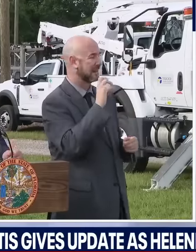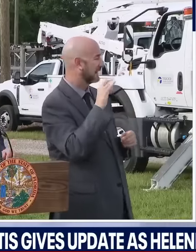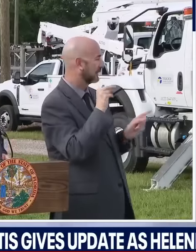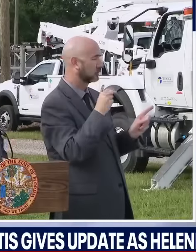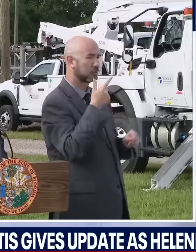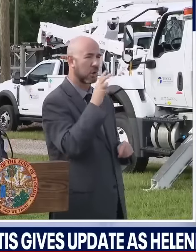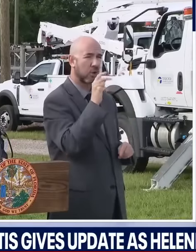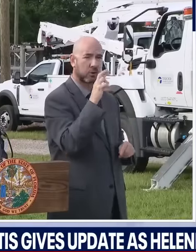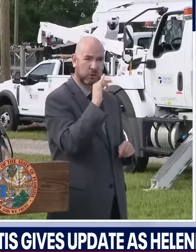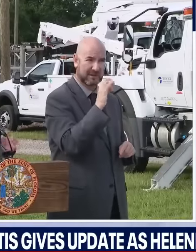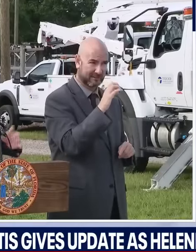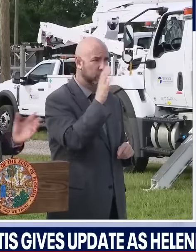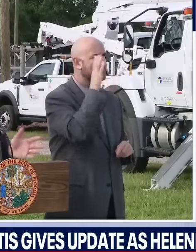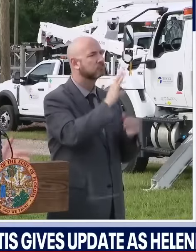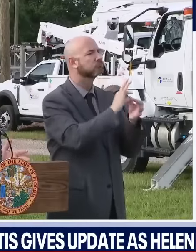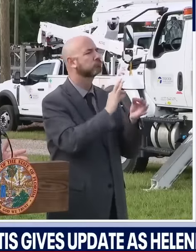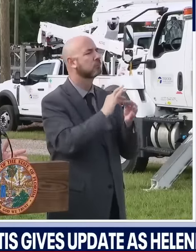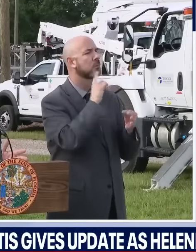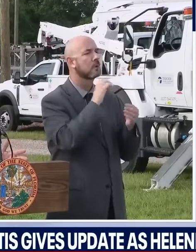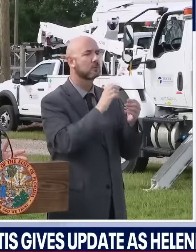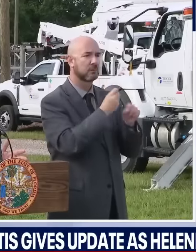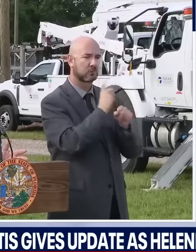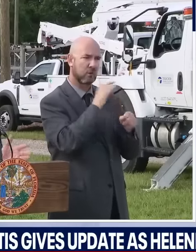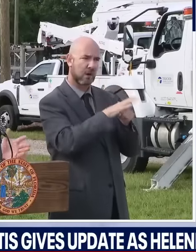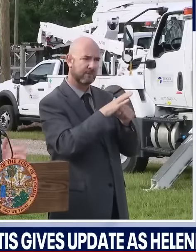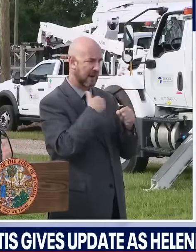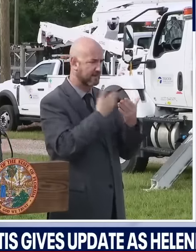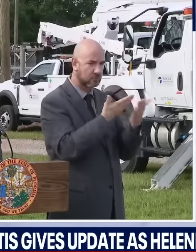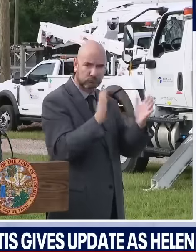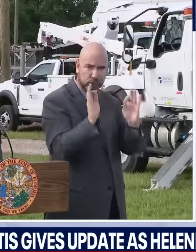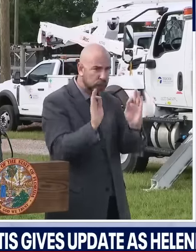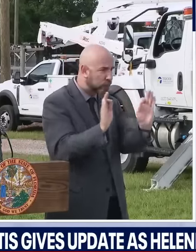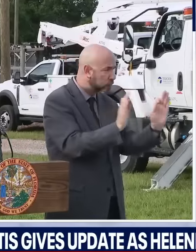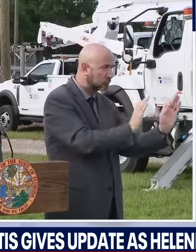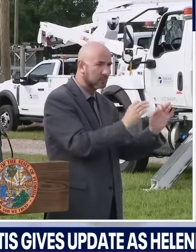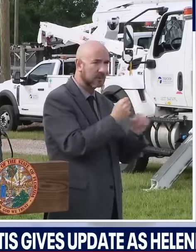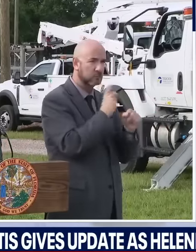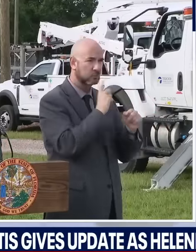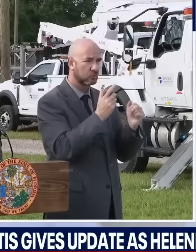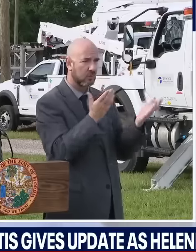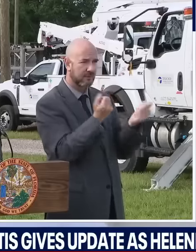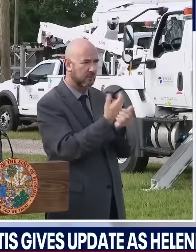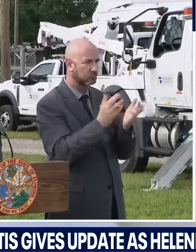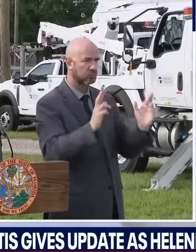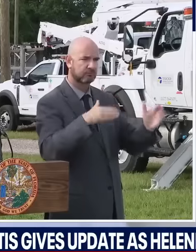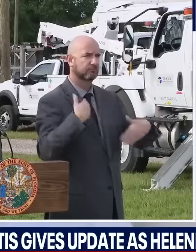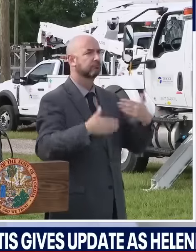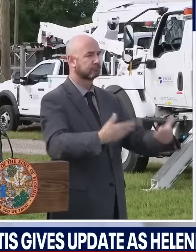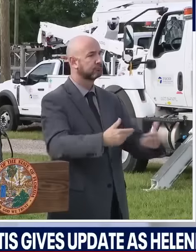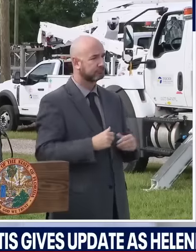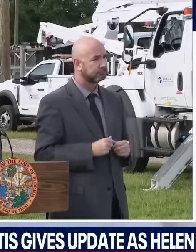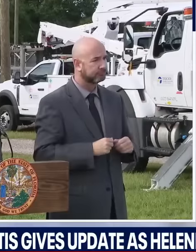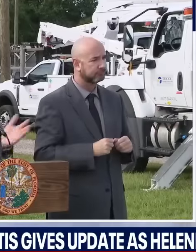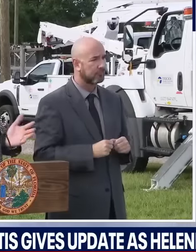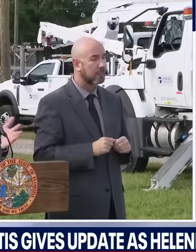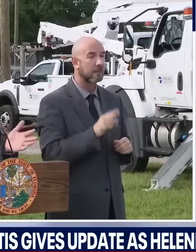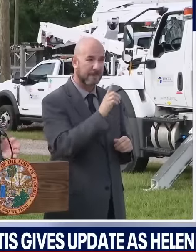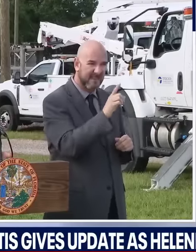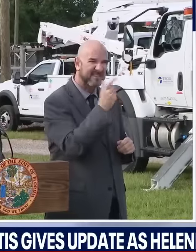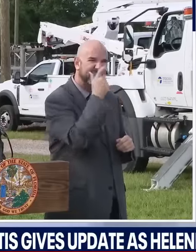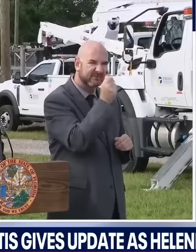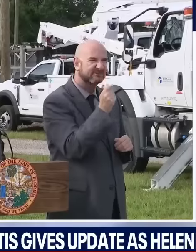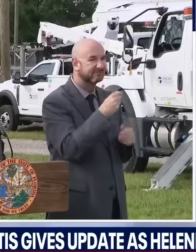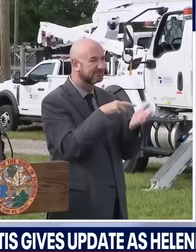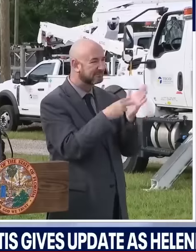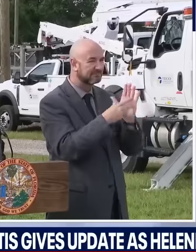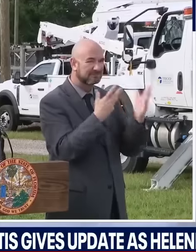people back on their feet very quickly. Having said that, you will likely lose power. Many people will lose power depending on where you